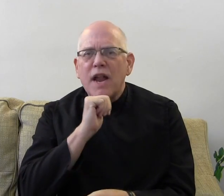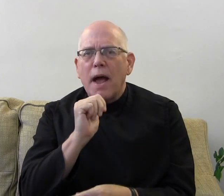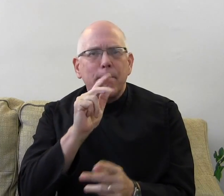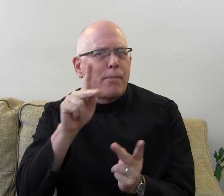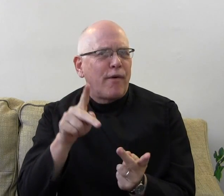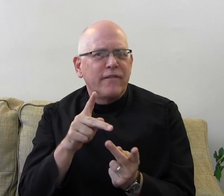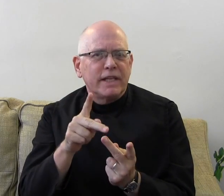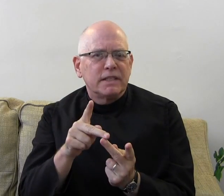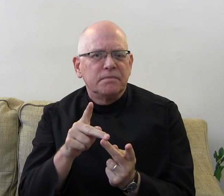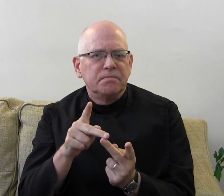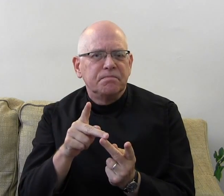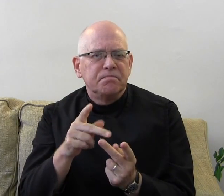not perfect.